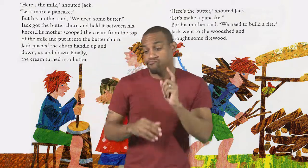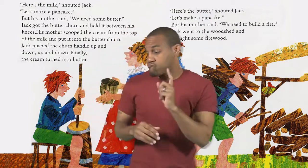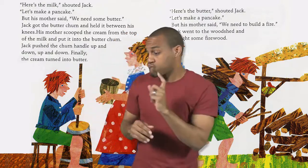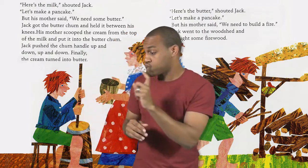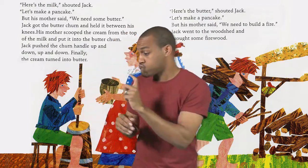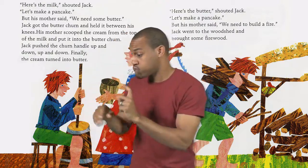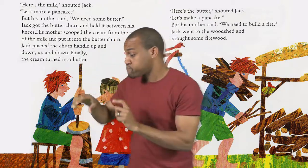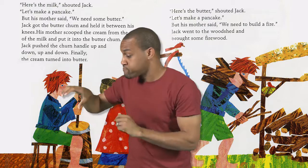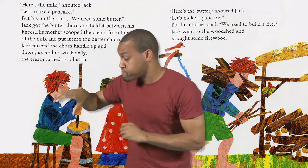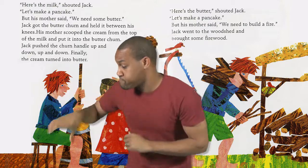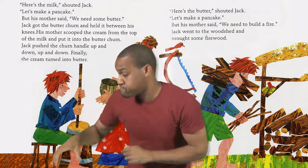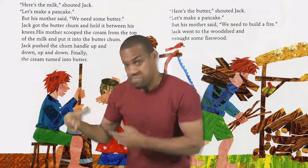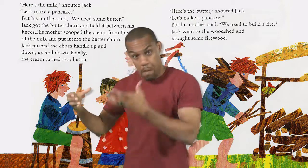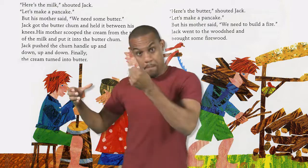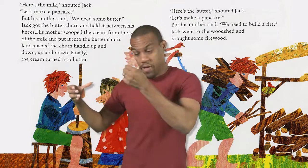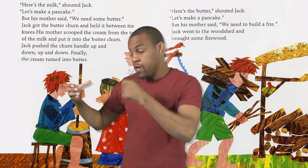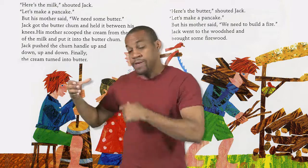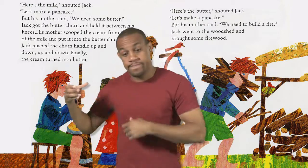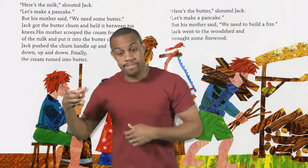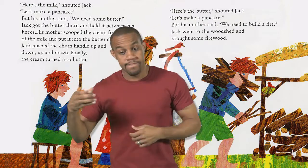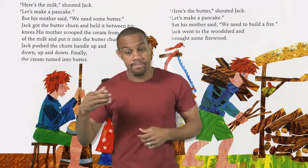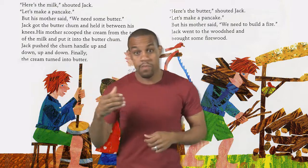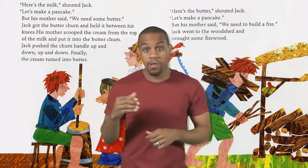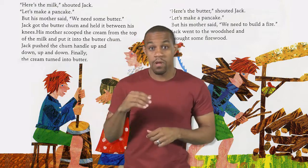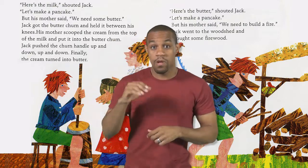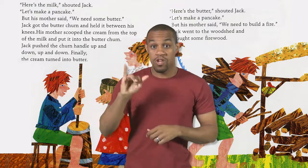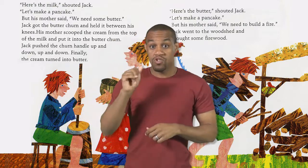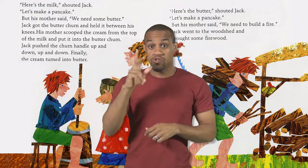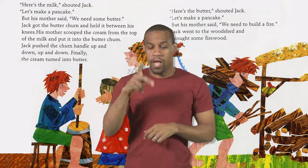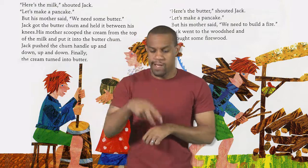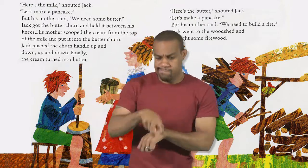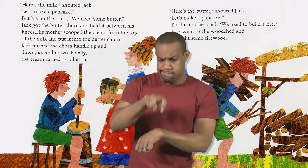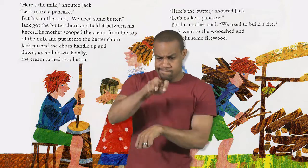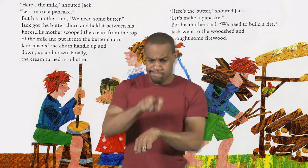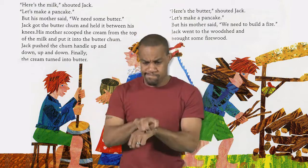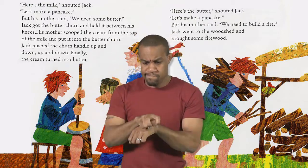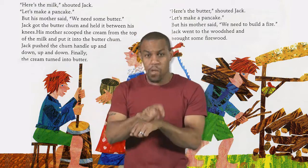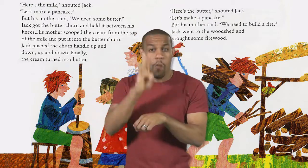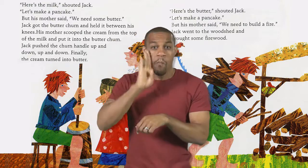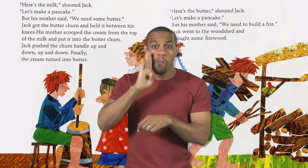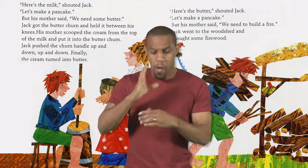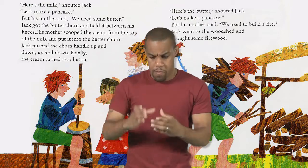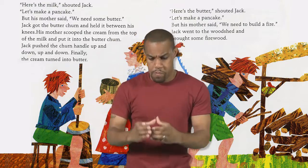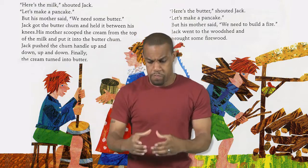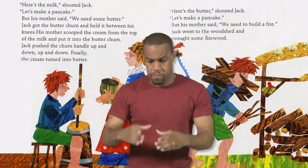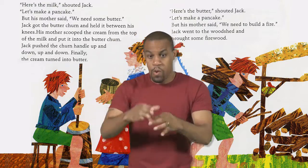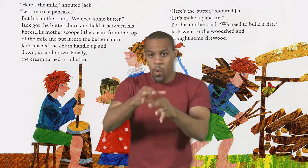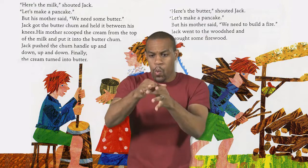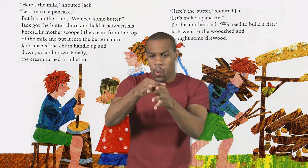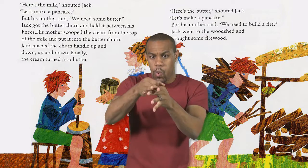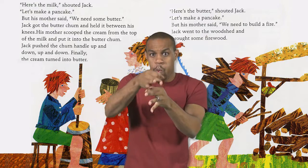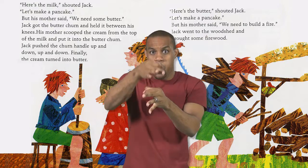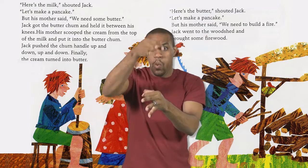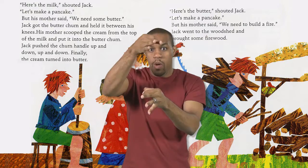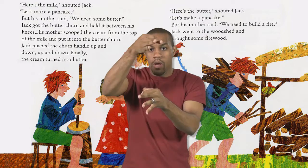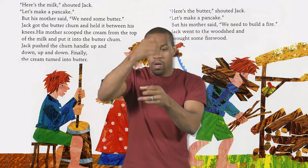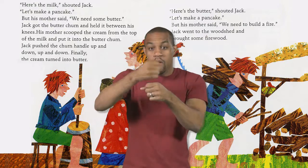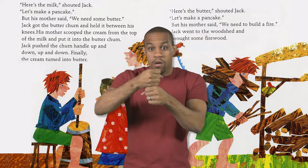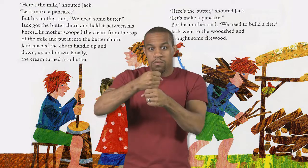We need some butter Jack got the butter churn and held it between his knees His mother